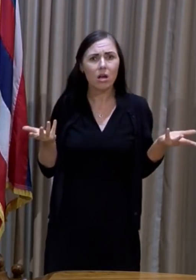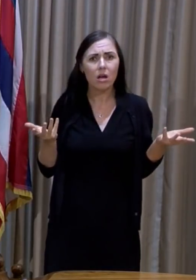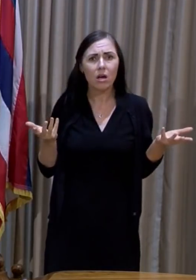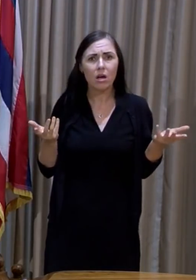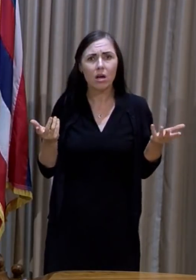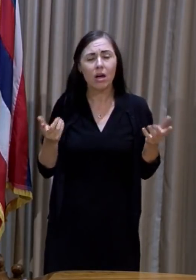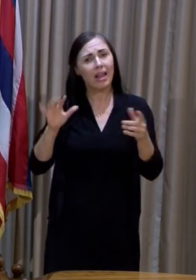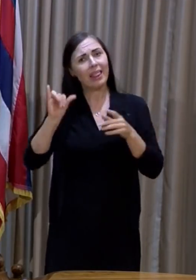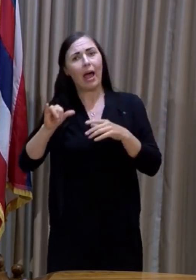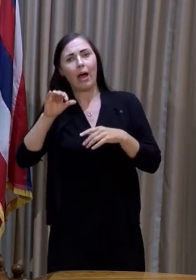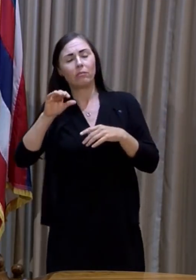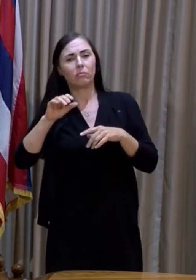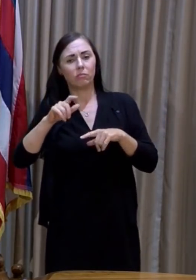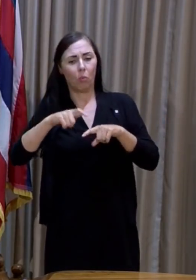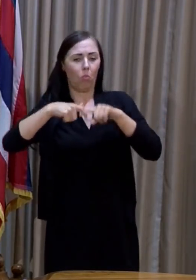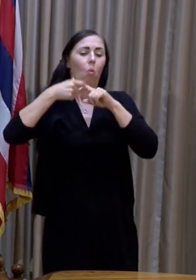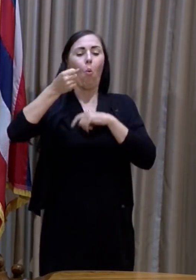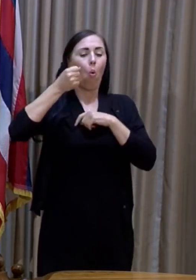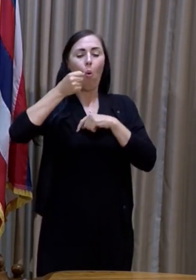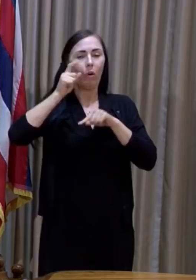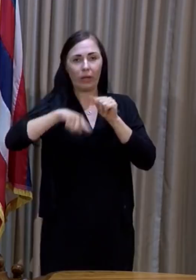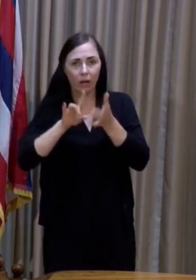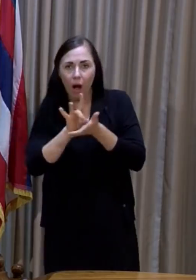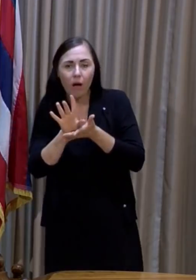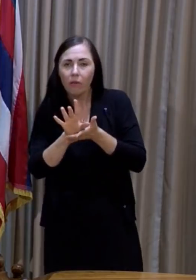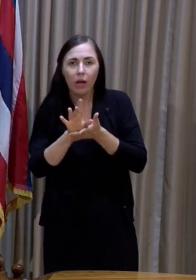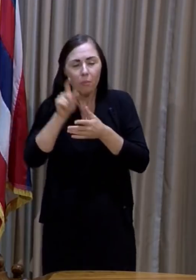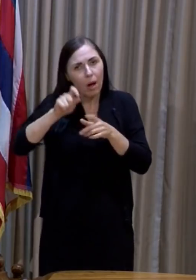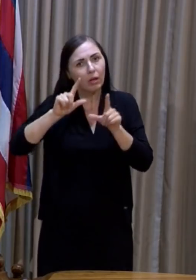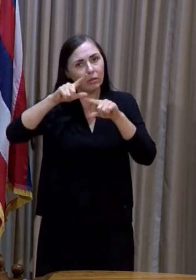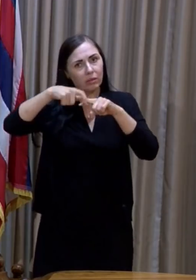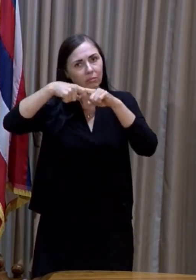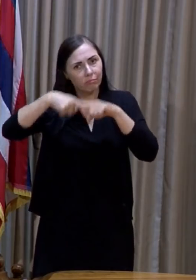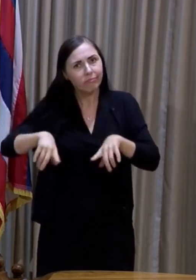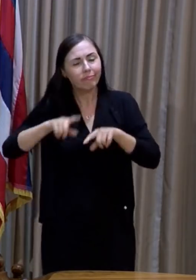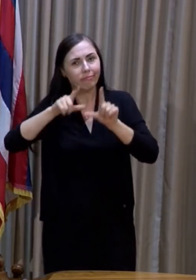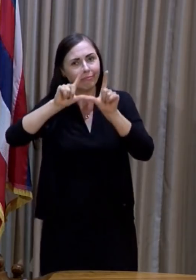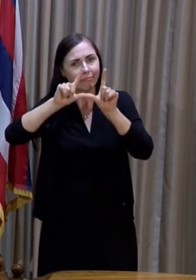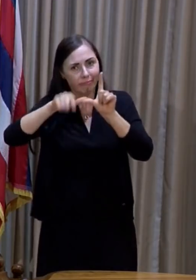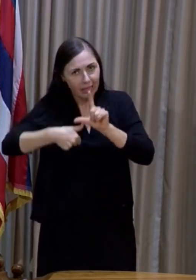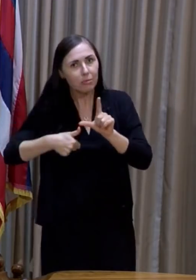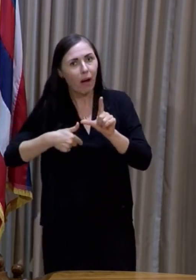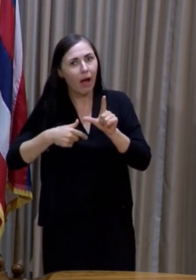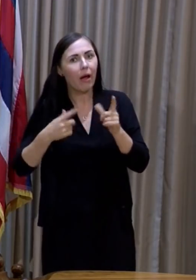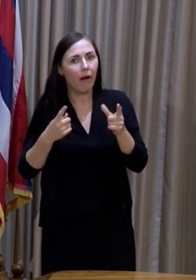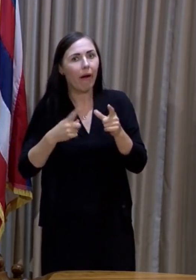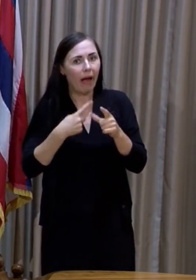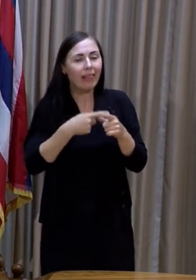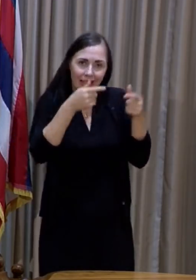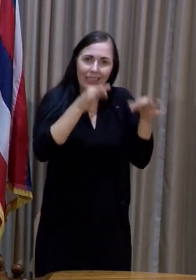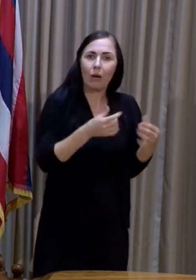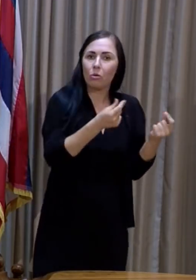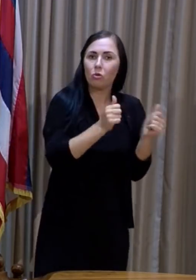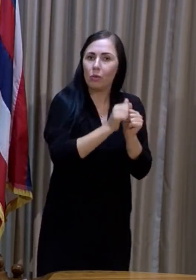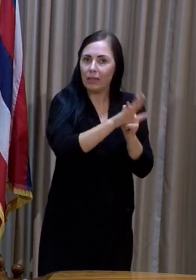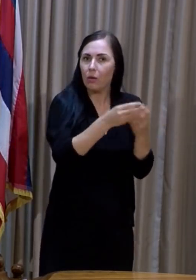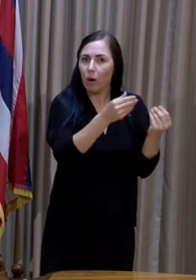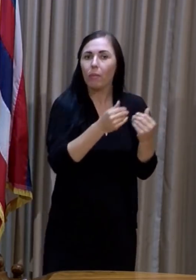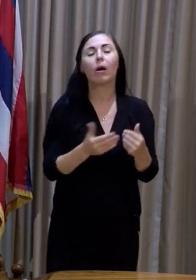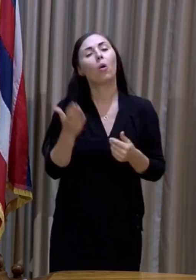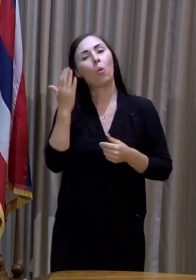moratorium ends. So, we know that the rental relief programs on all of the counties